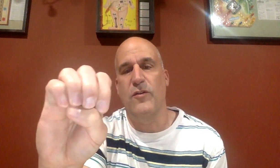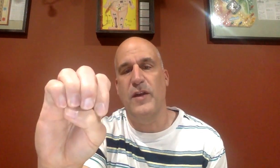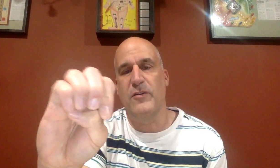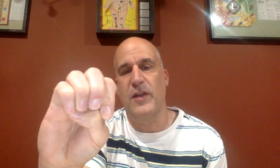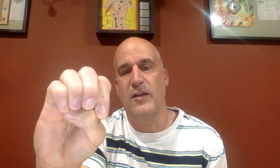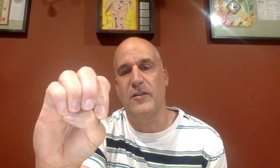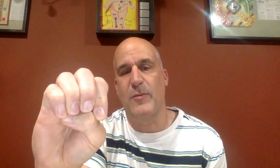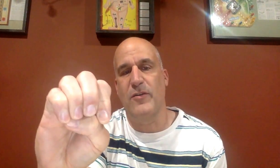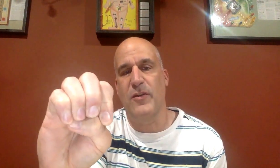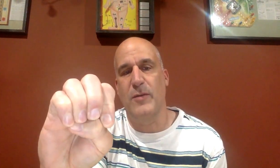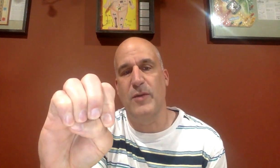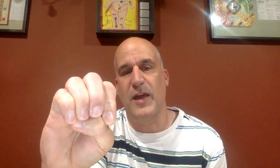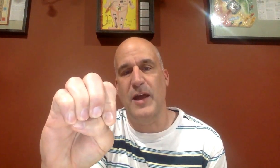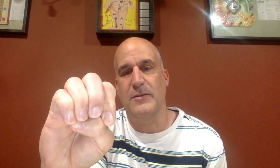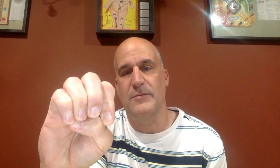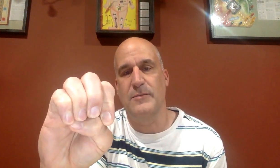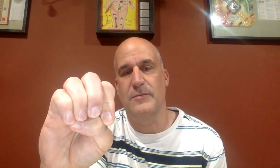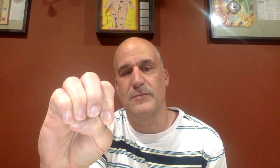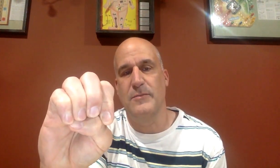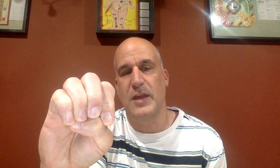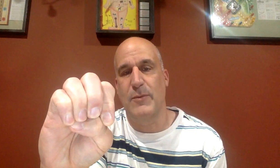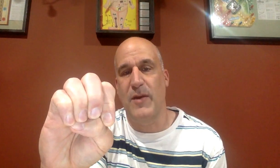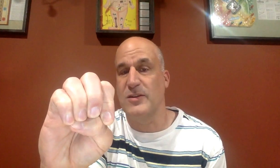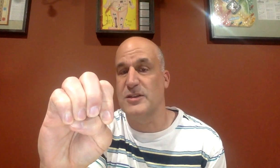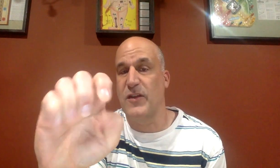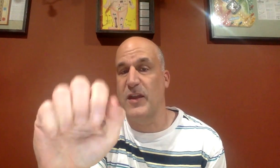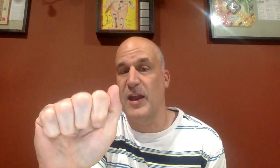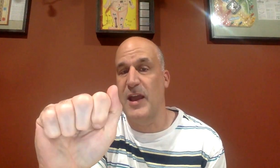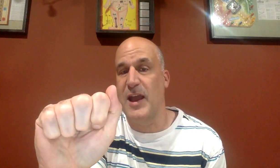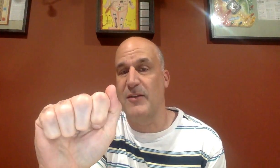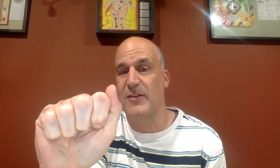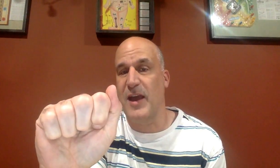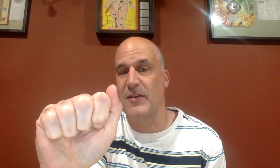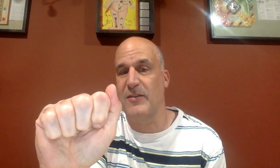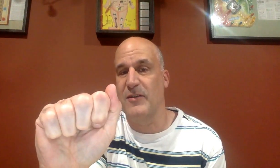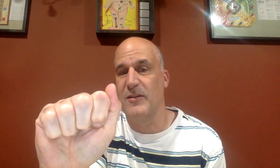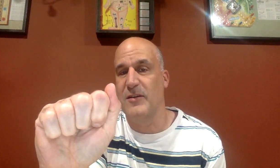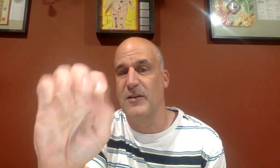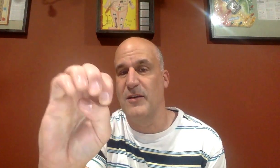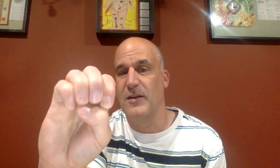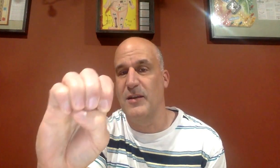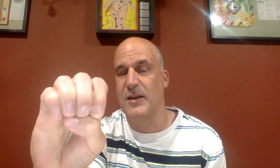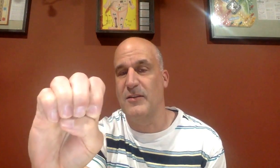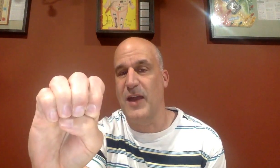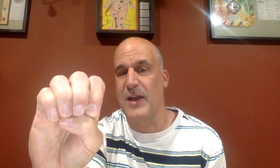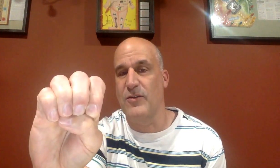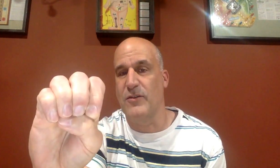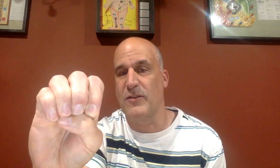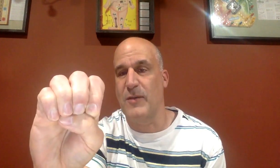fingers down on top of your thumb like that. Keep in mind, that looks different than an A. An A is that. An E is that. You're using the same